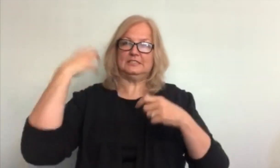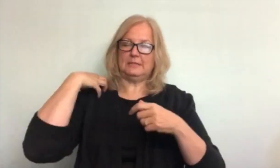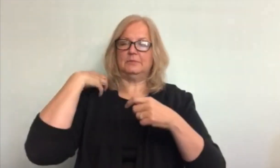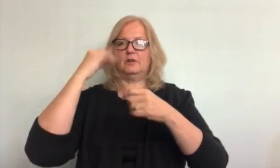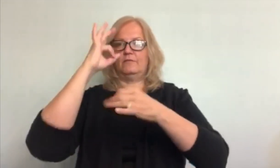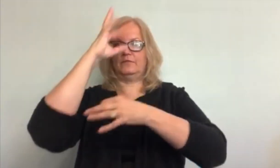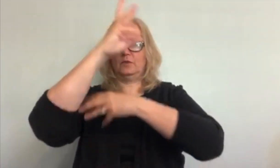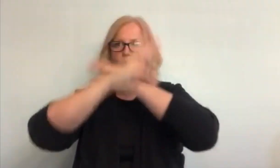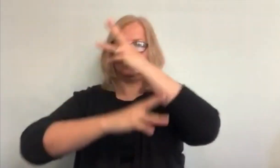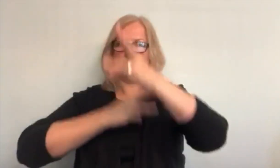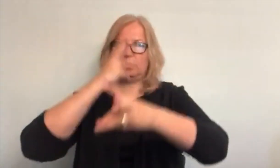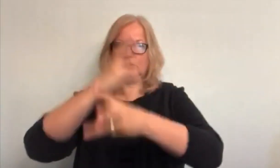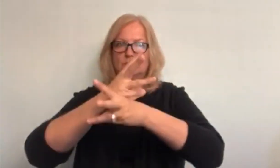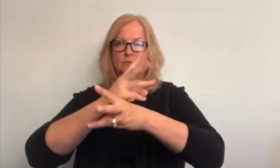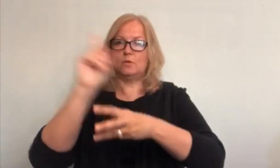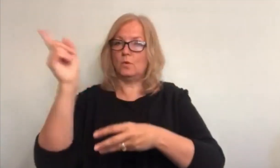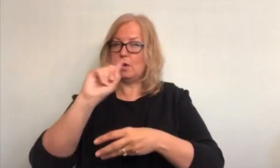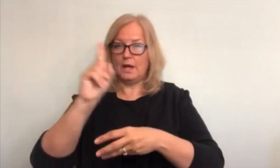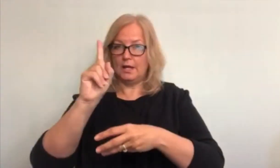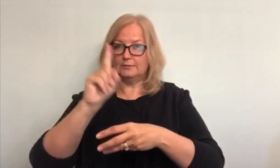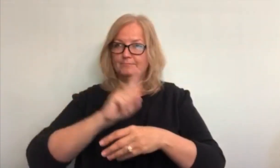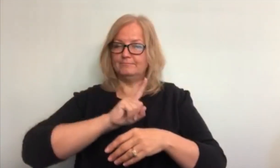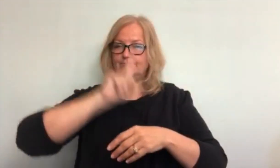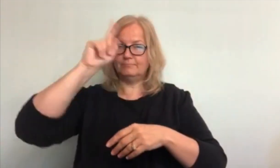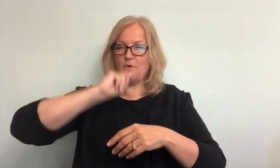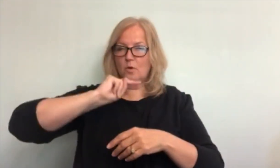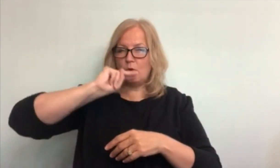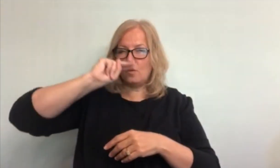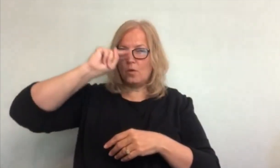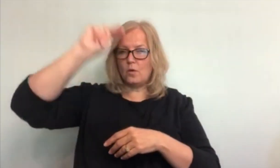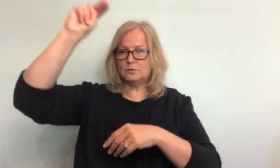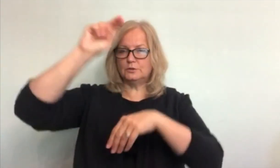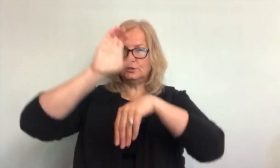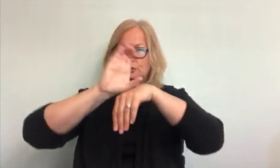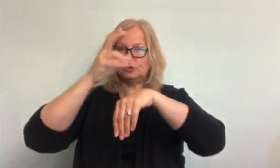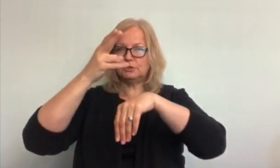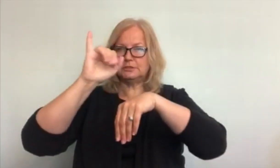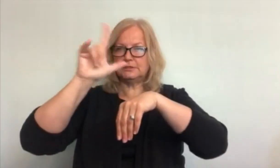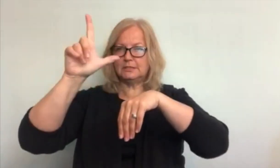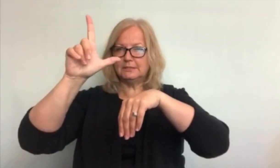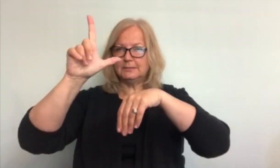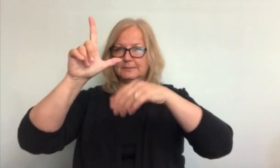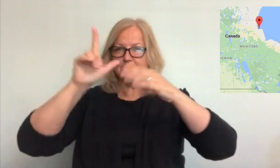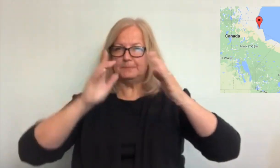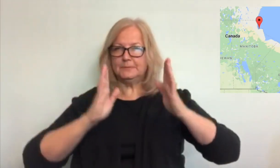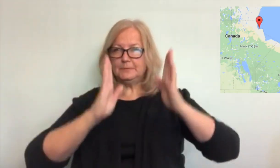Located at the northeastern tip of the province, town of Churchill is known as the polar bear capital of the world.